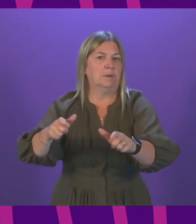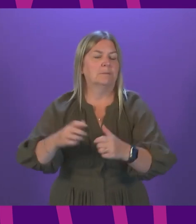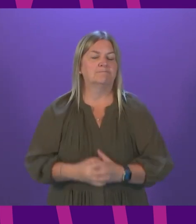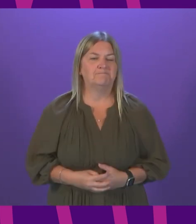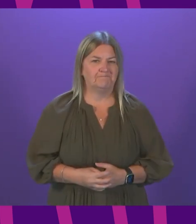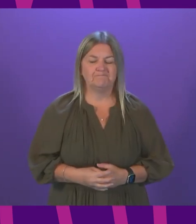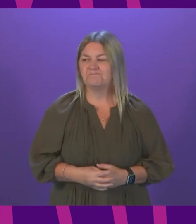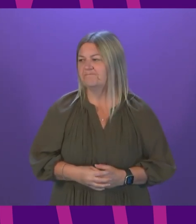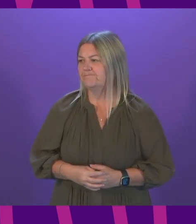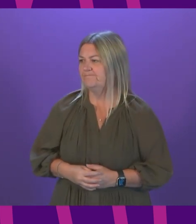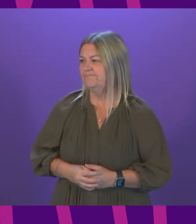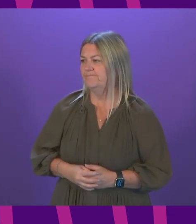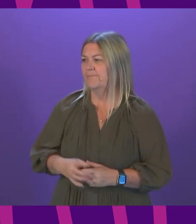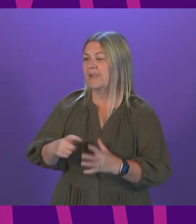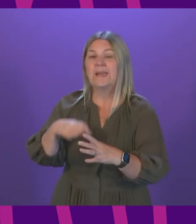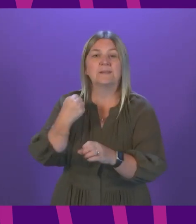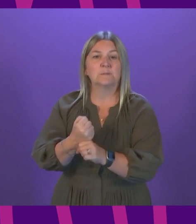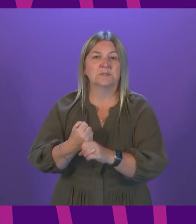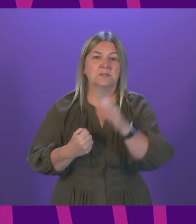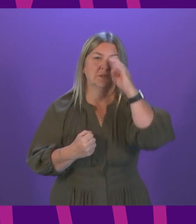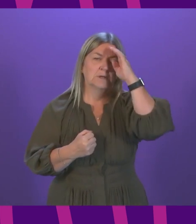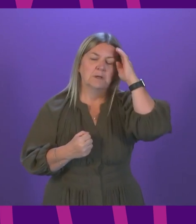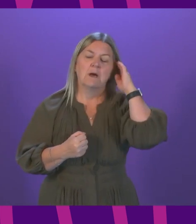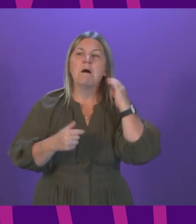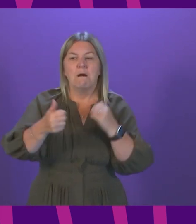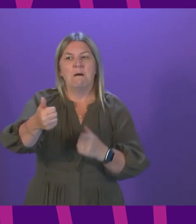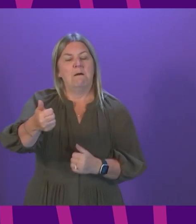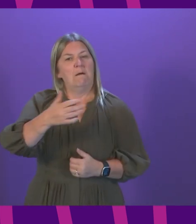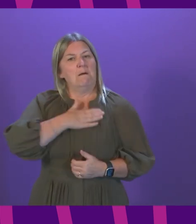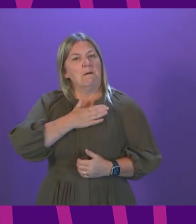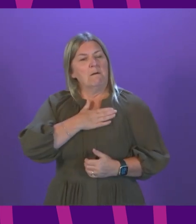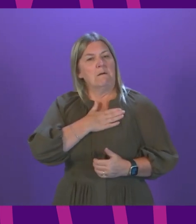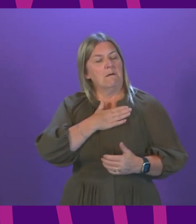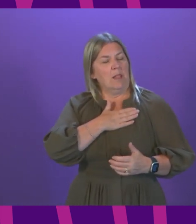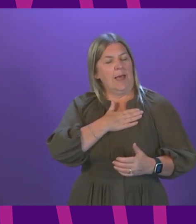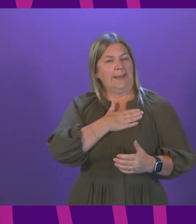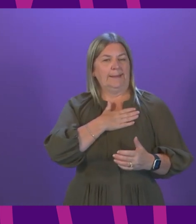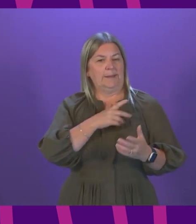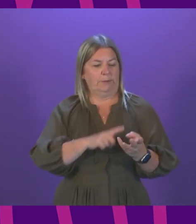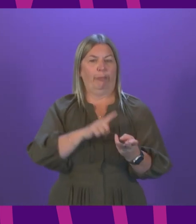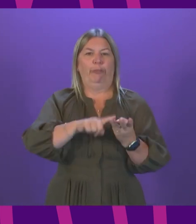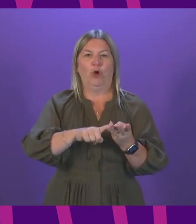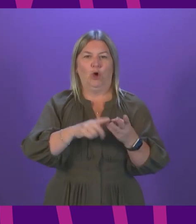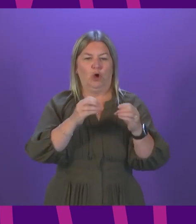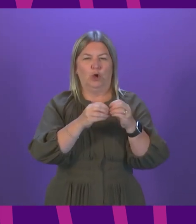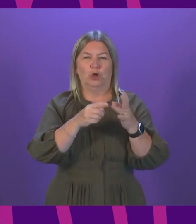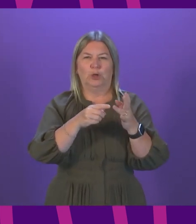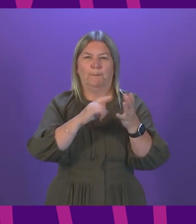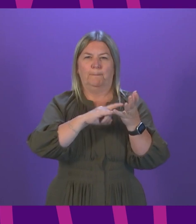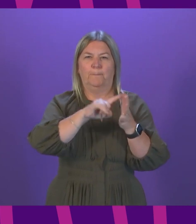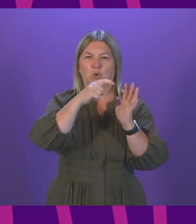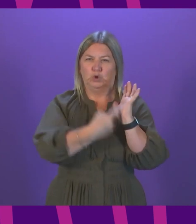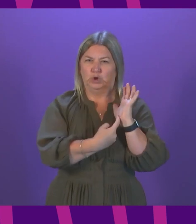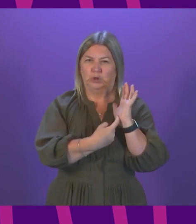Ewing. Thank you, Besideing Officer. I heartened by the rollout of vaccine booster doses, which will greatly reduce the vulnerability of older people to COVID